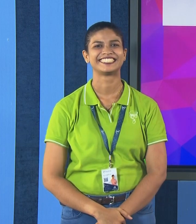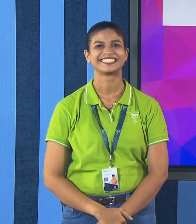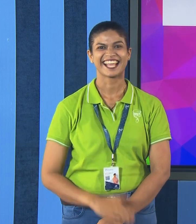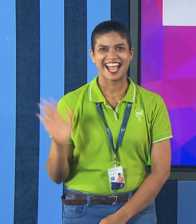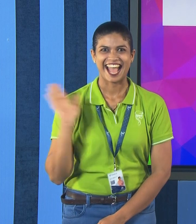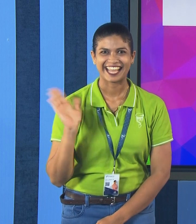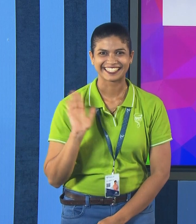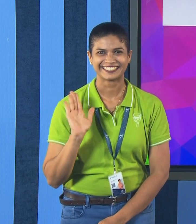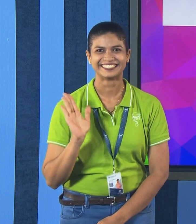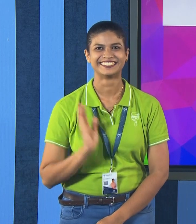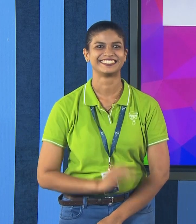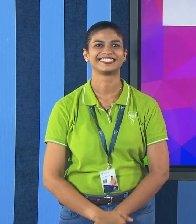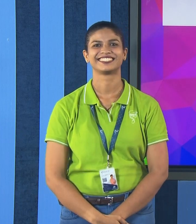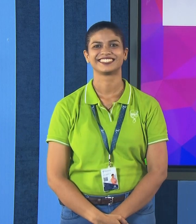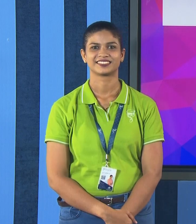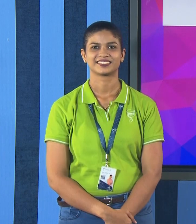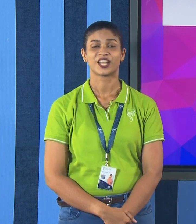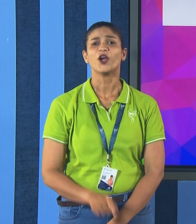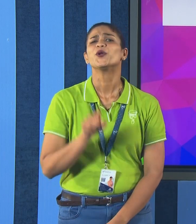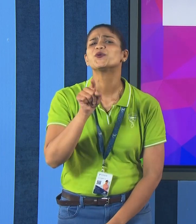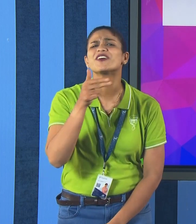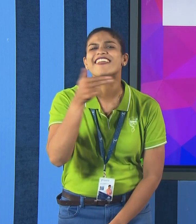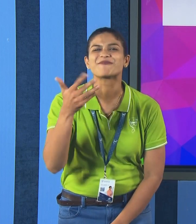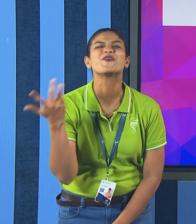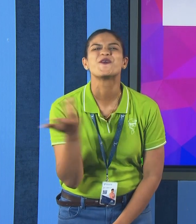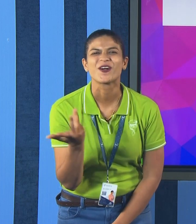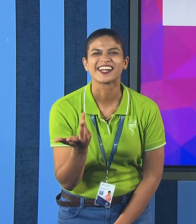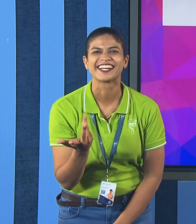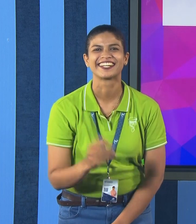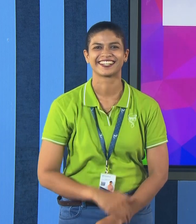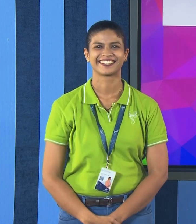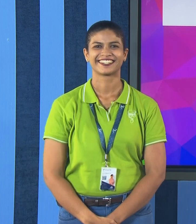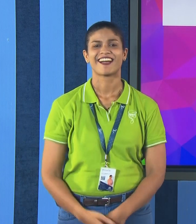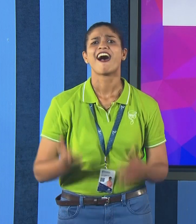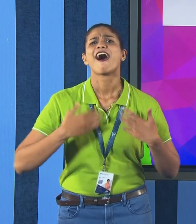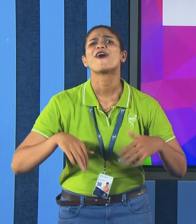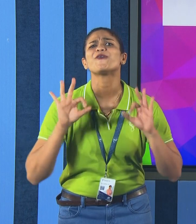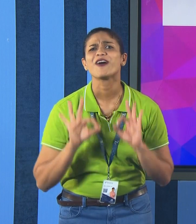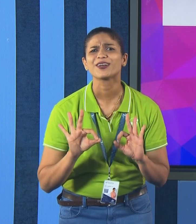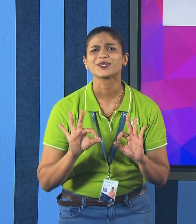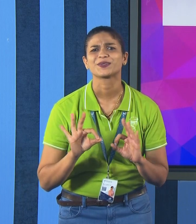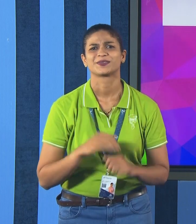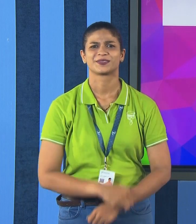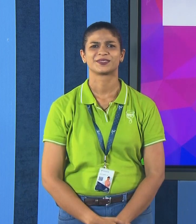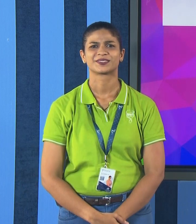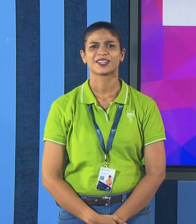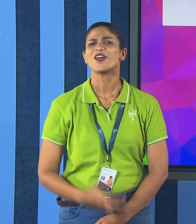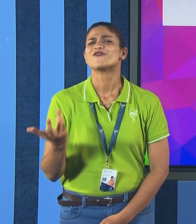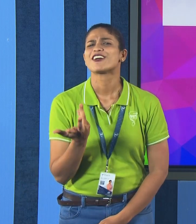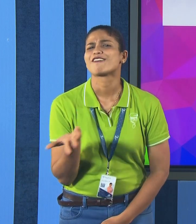Hi. What is your name? How are you? Where